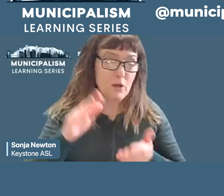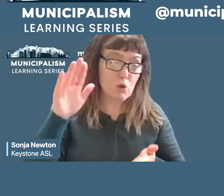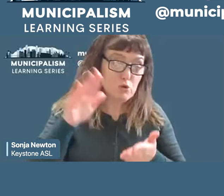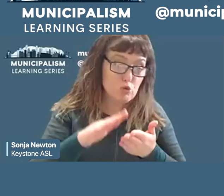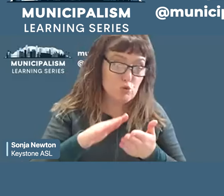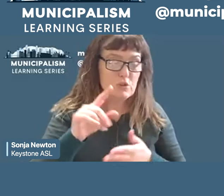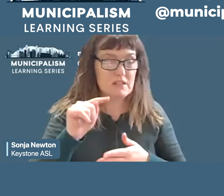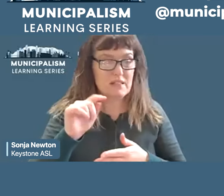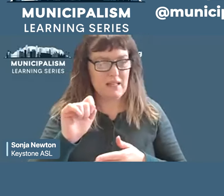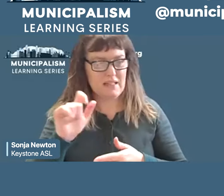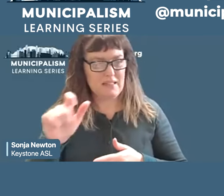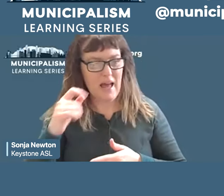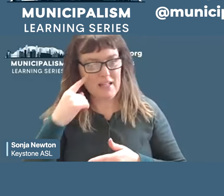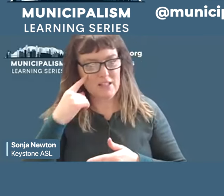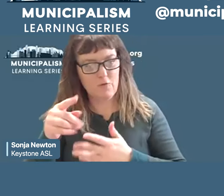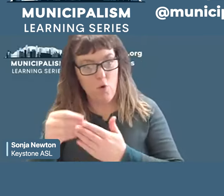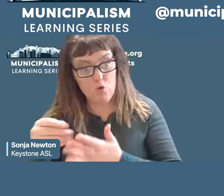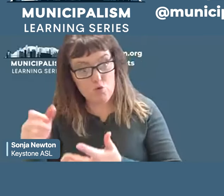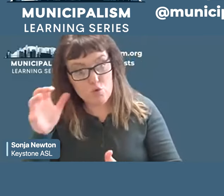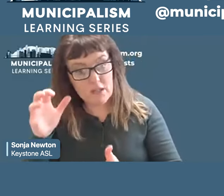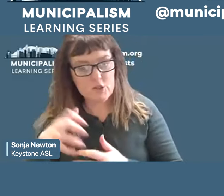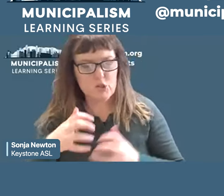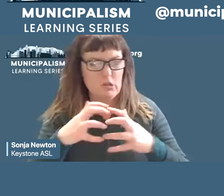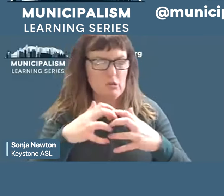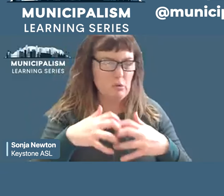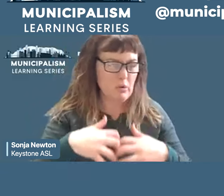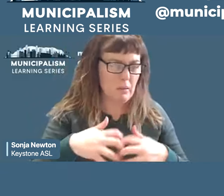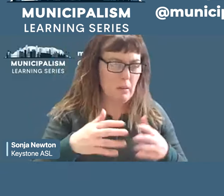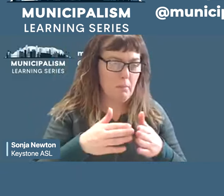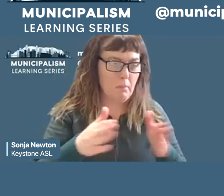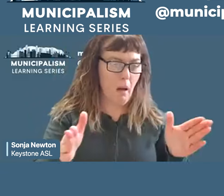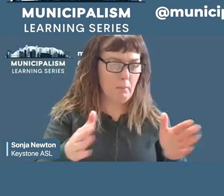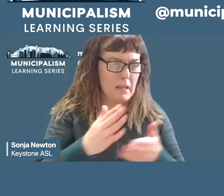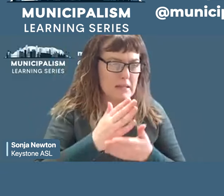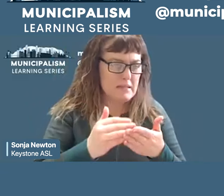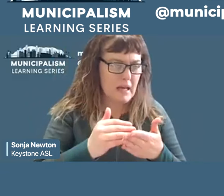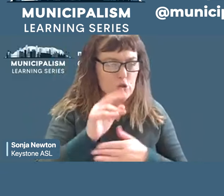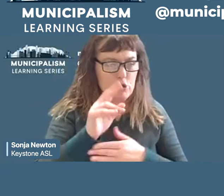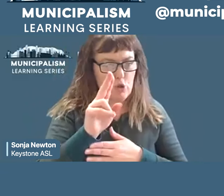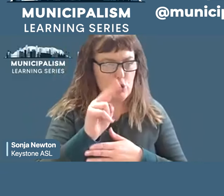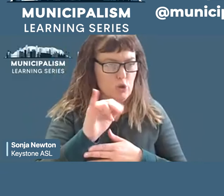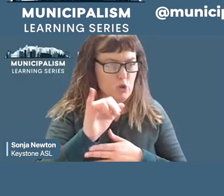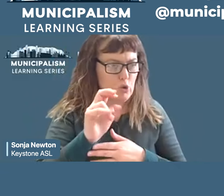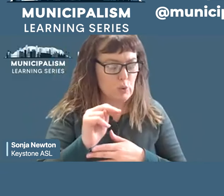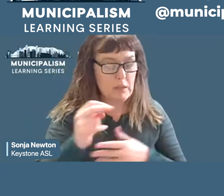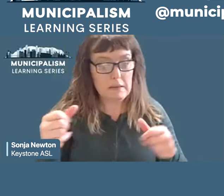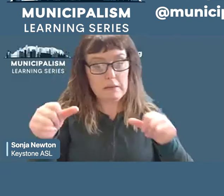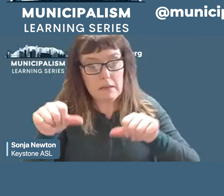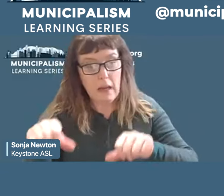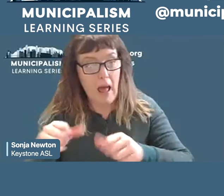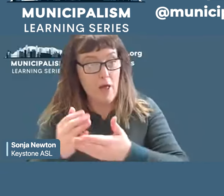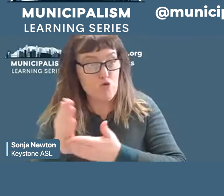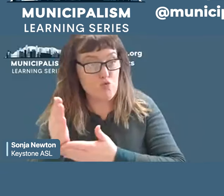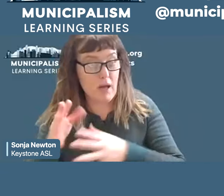to cripple public sector unions, to cripple cities the right to home rule, and the ability to